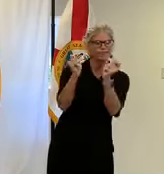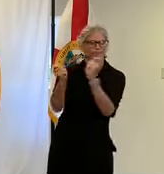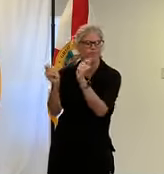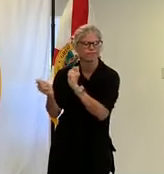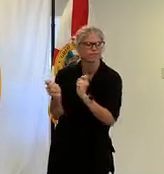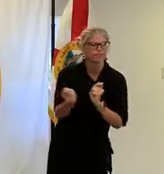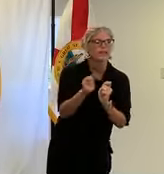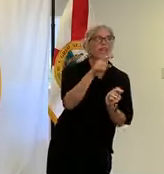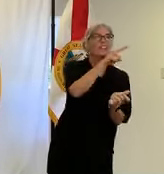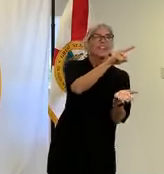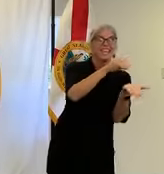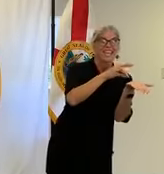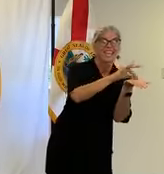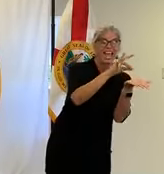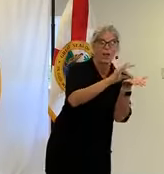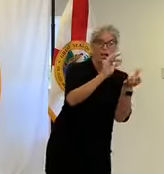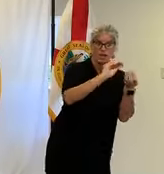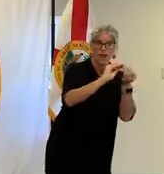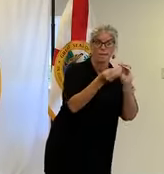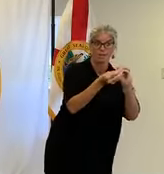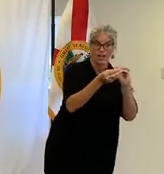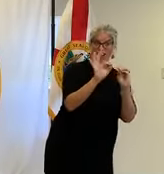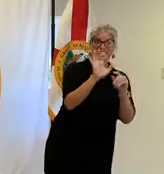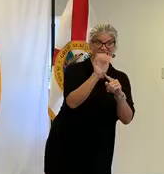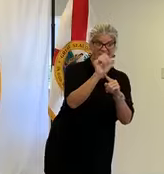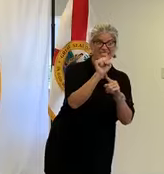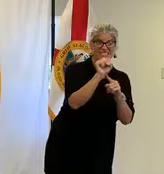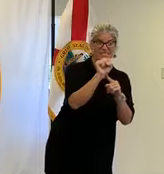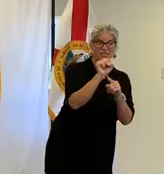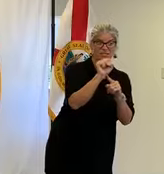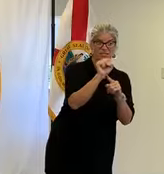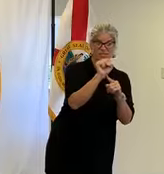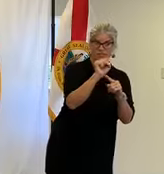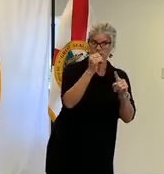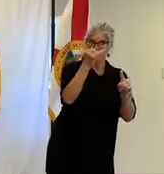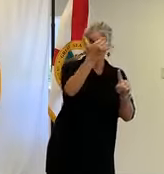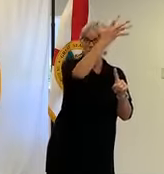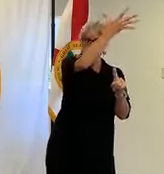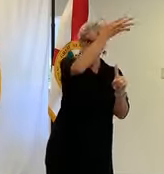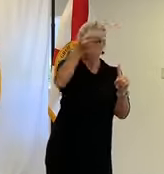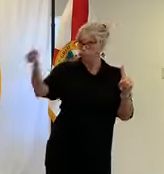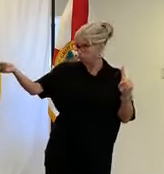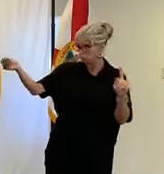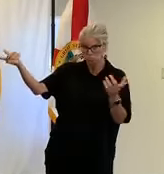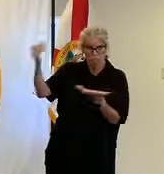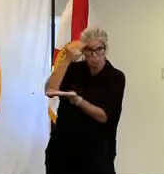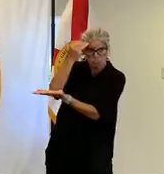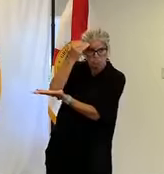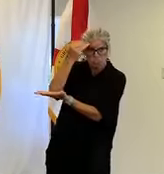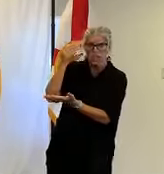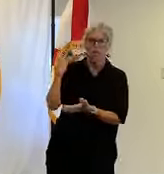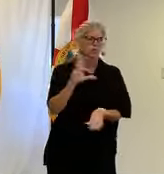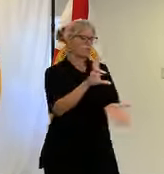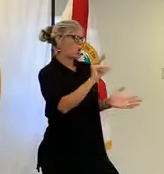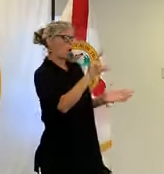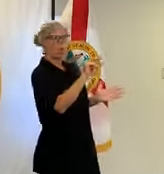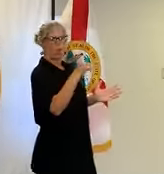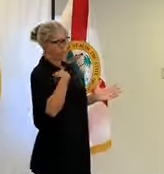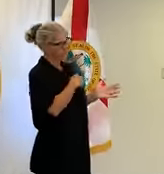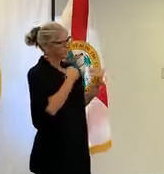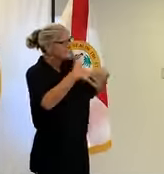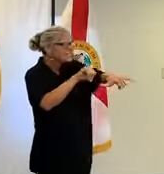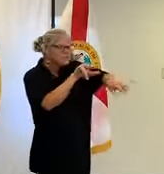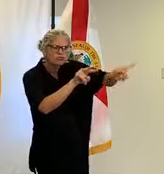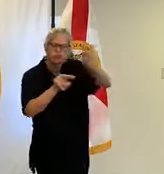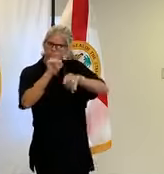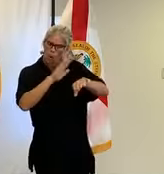the number of cases is that crippling down to you guys at all no no sir we're still monitoring through our local department